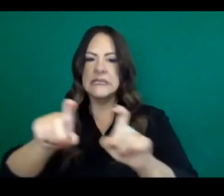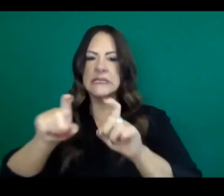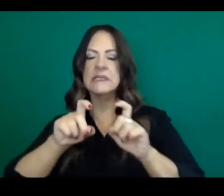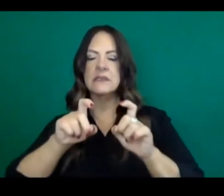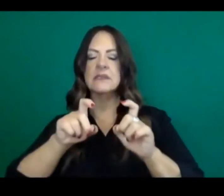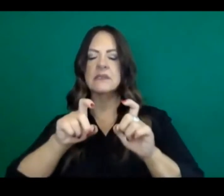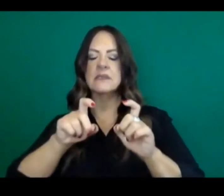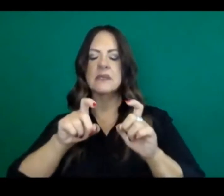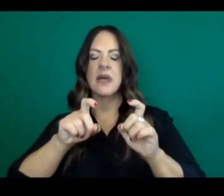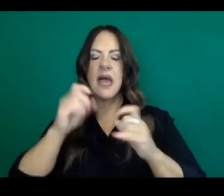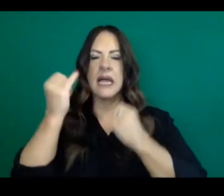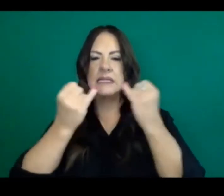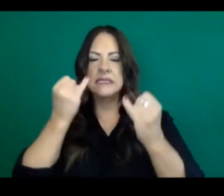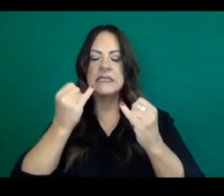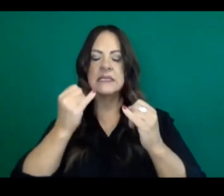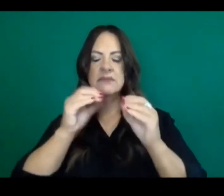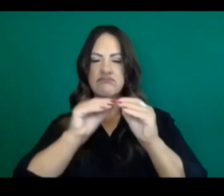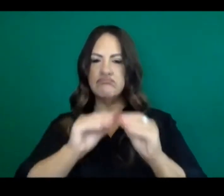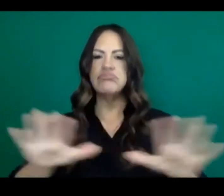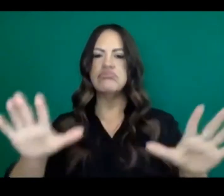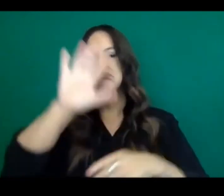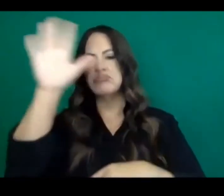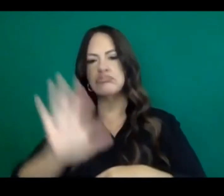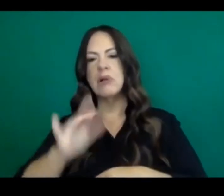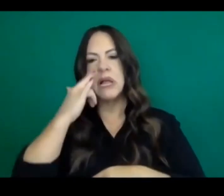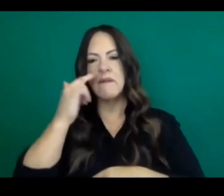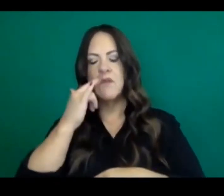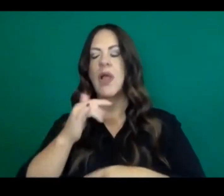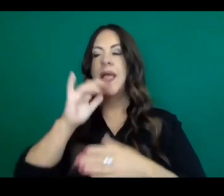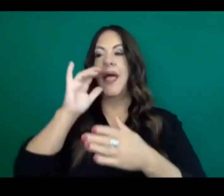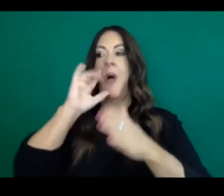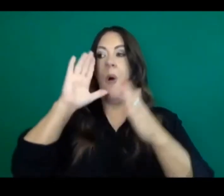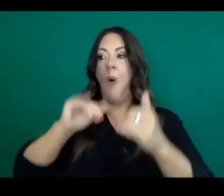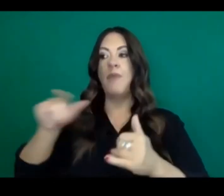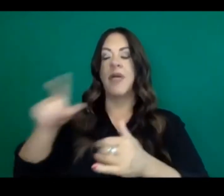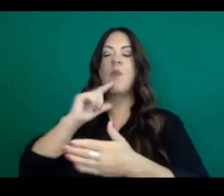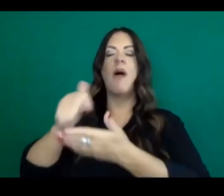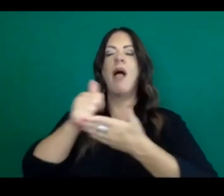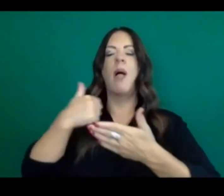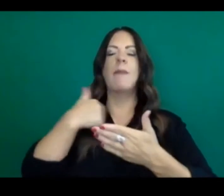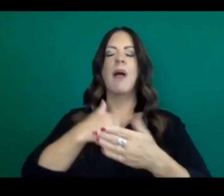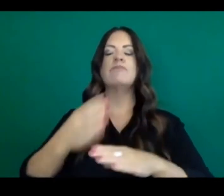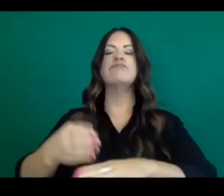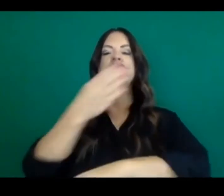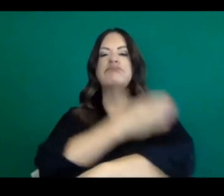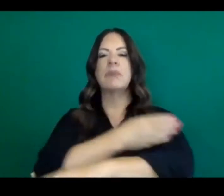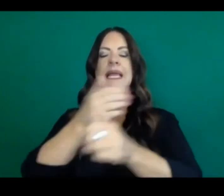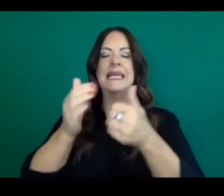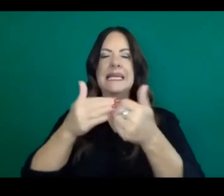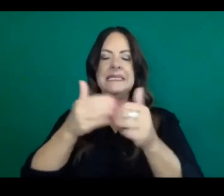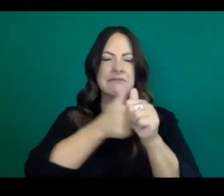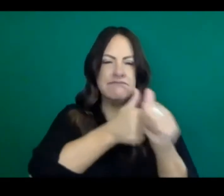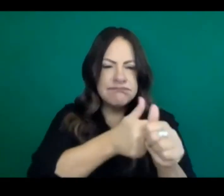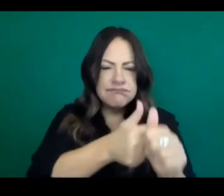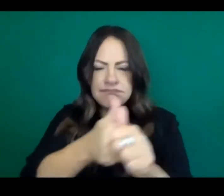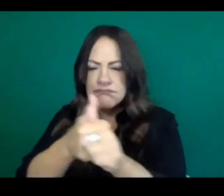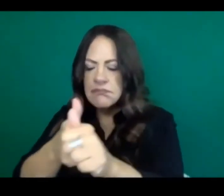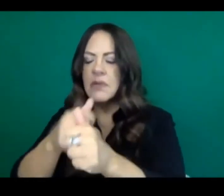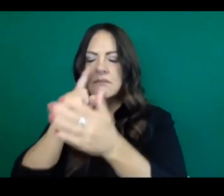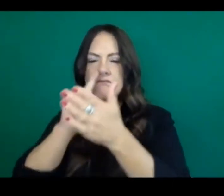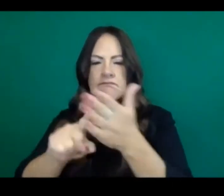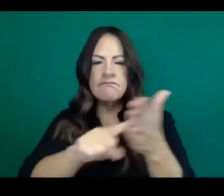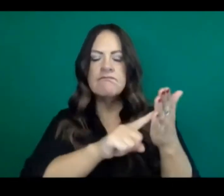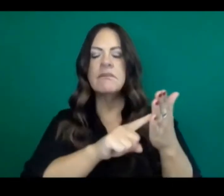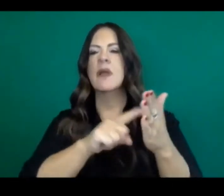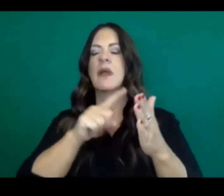these two things, helping support our ability to track transmission and support our communities with valuable information on